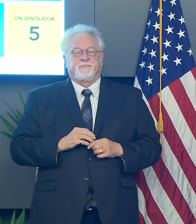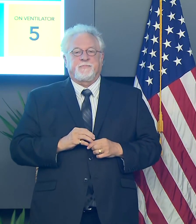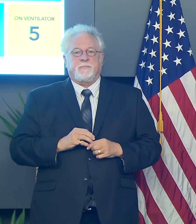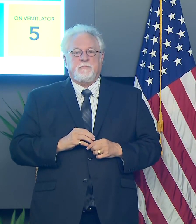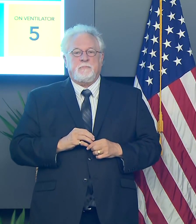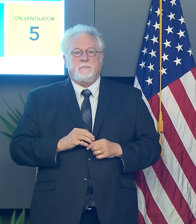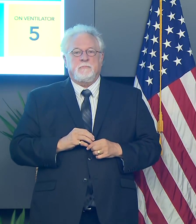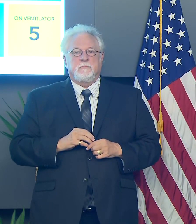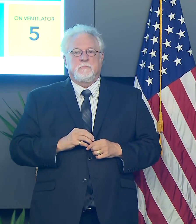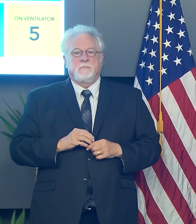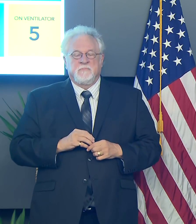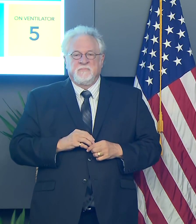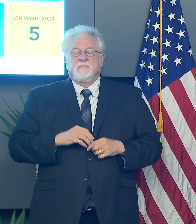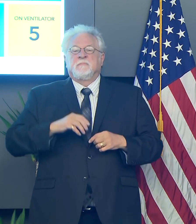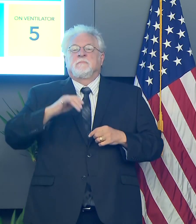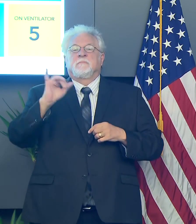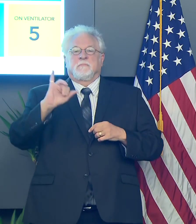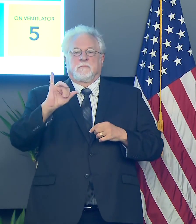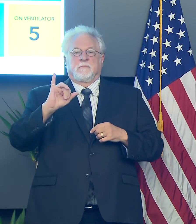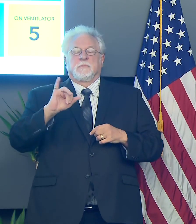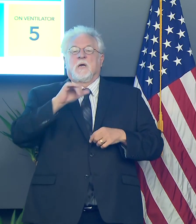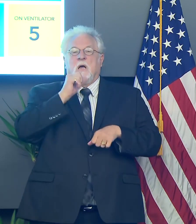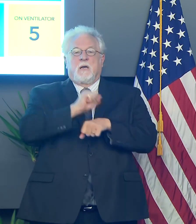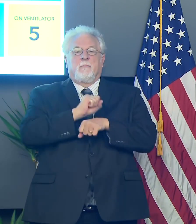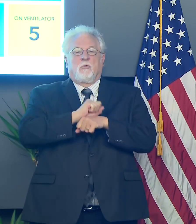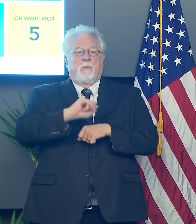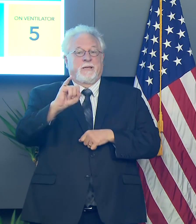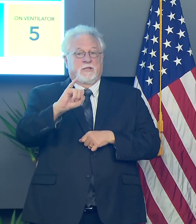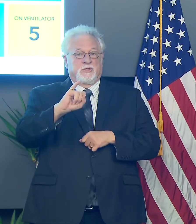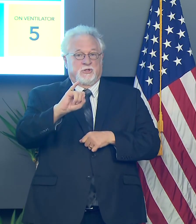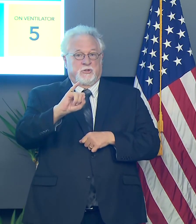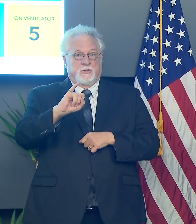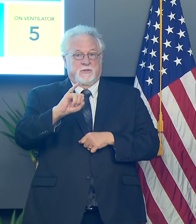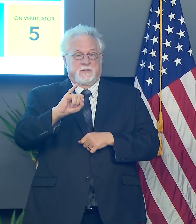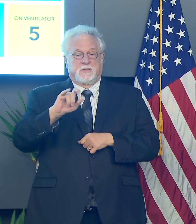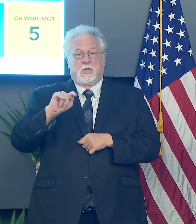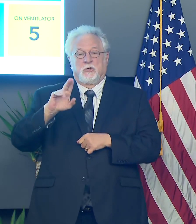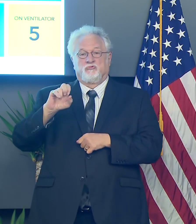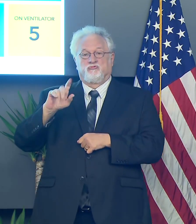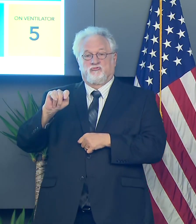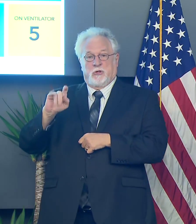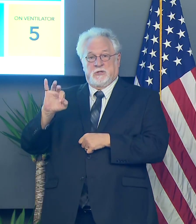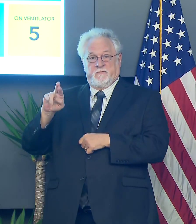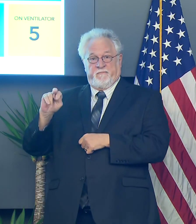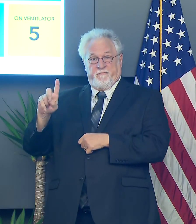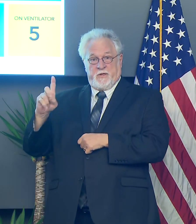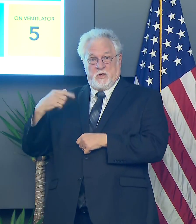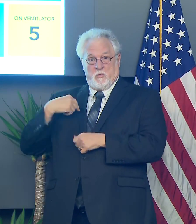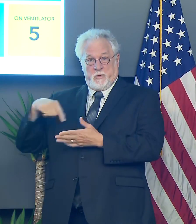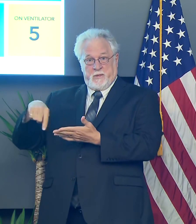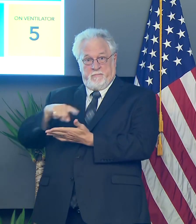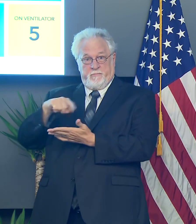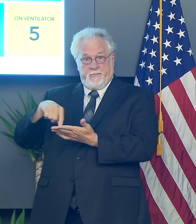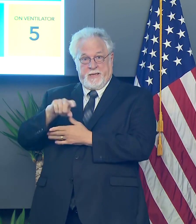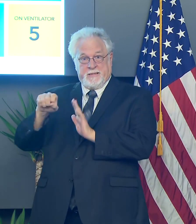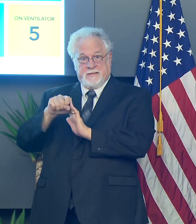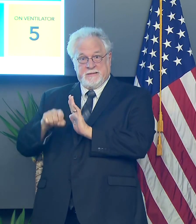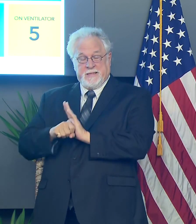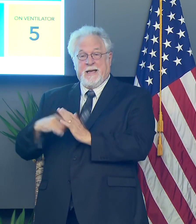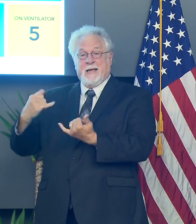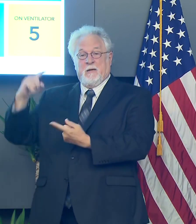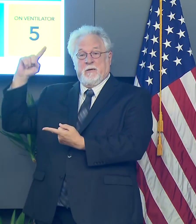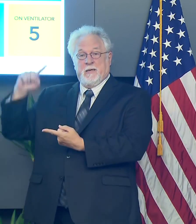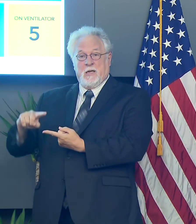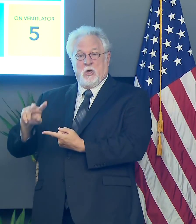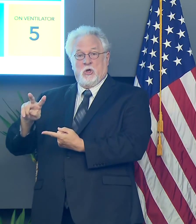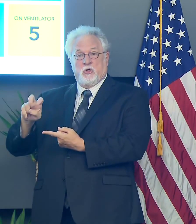Um, in addition, the unemployment insurance trust fund itself here in Louisiana, that we use to pay the state benefits is down